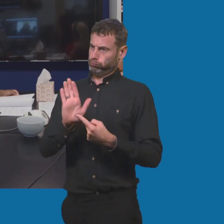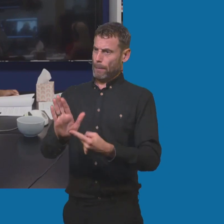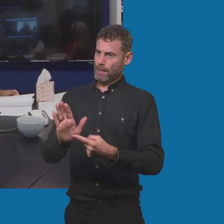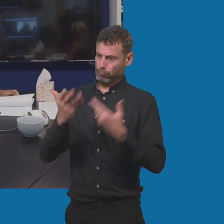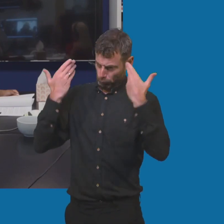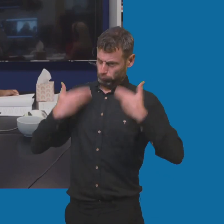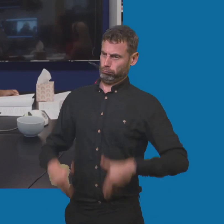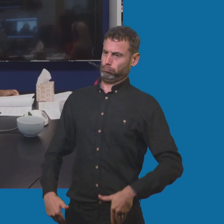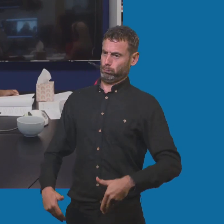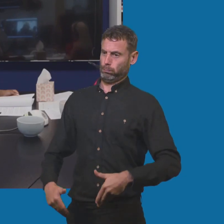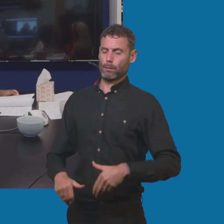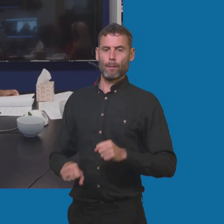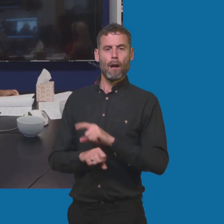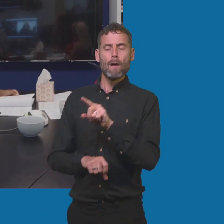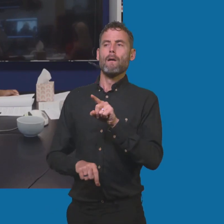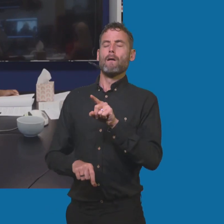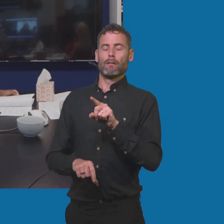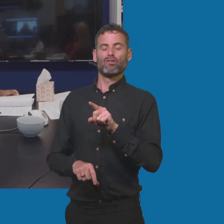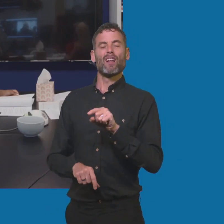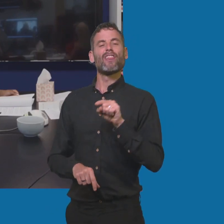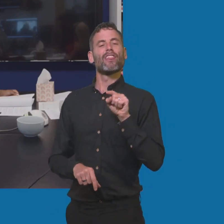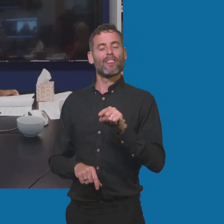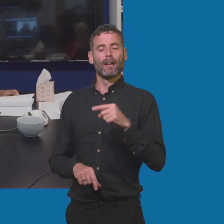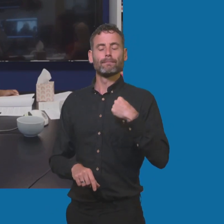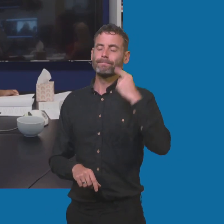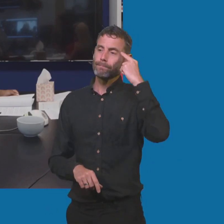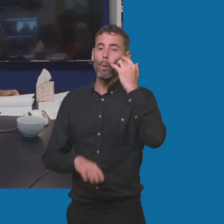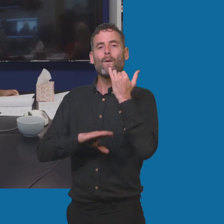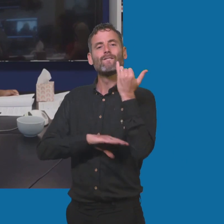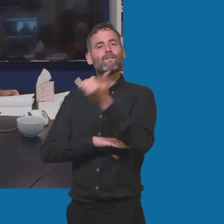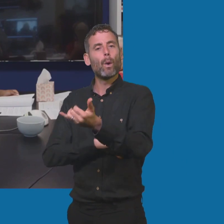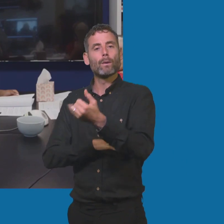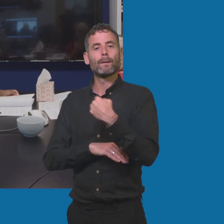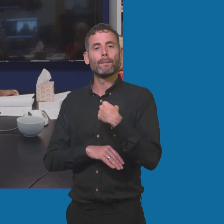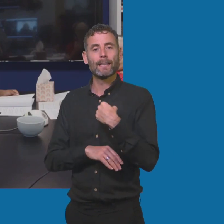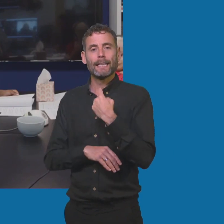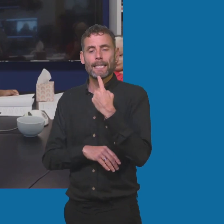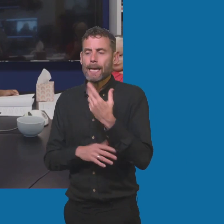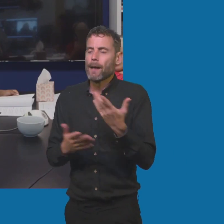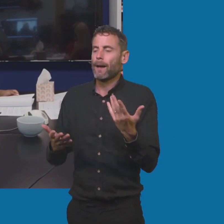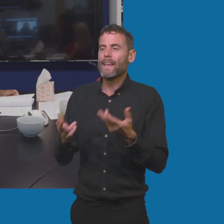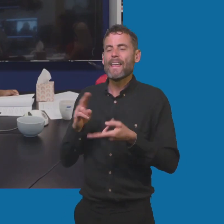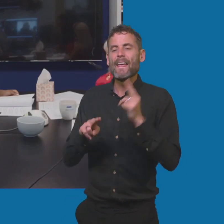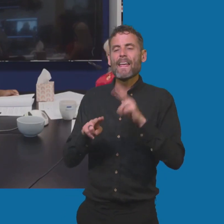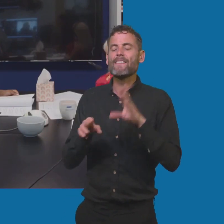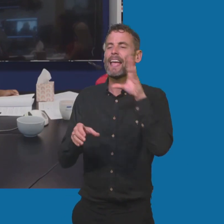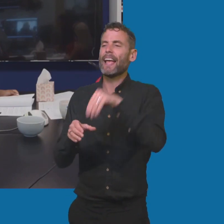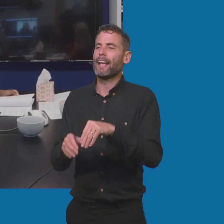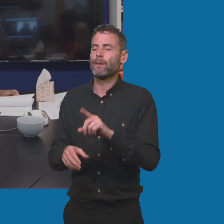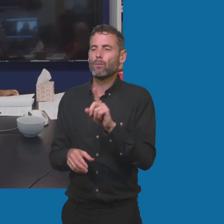that's when I made the decision to call them back. I just thought, okay, what's the worst that could happen? And I